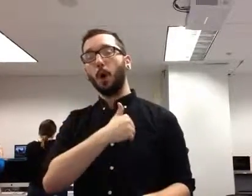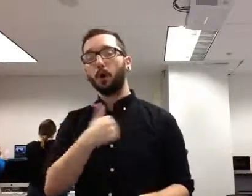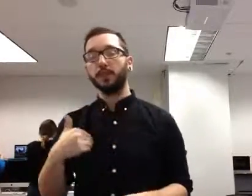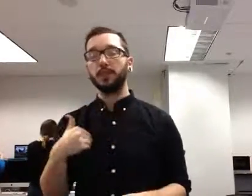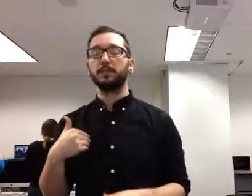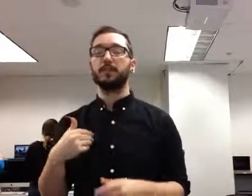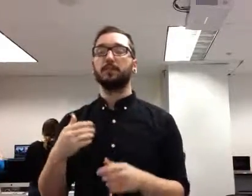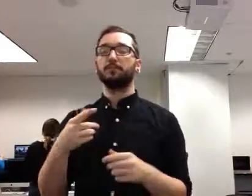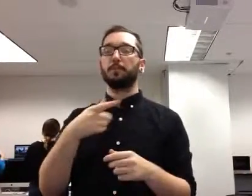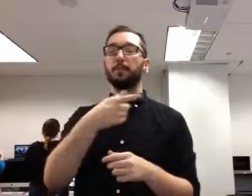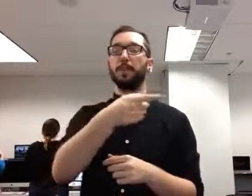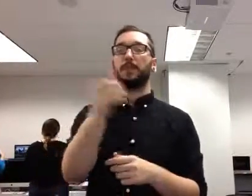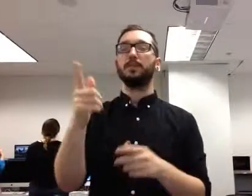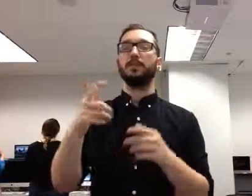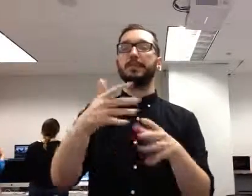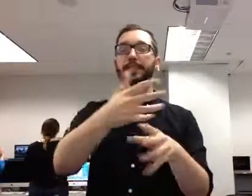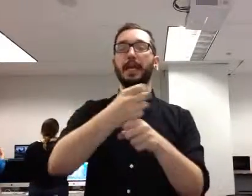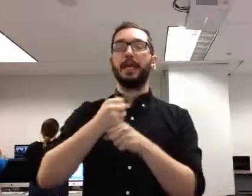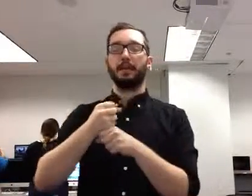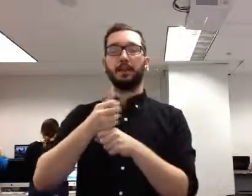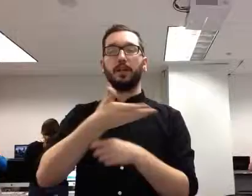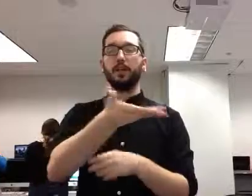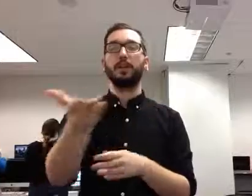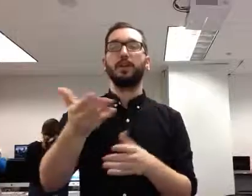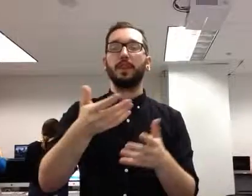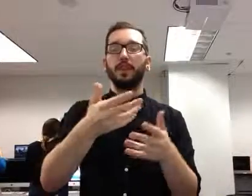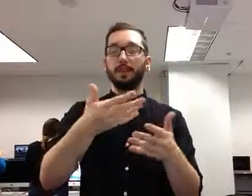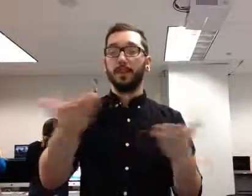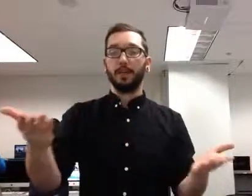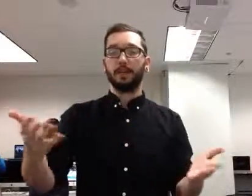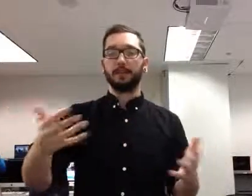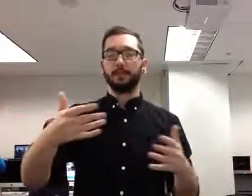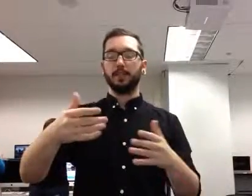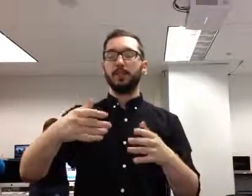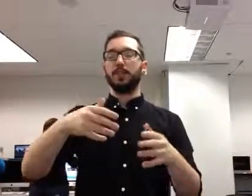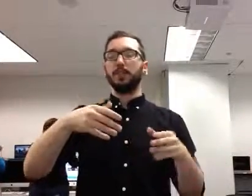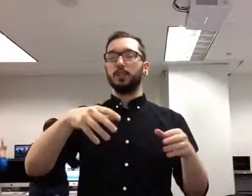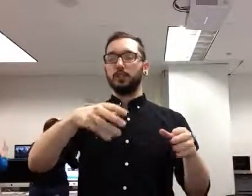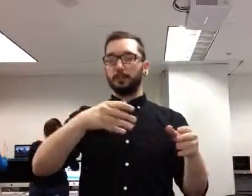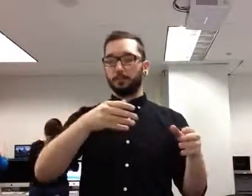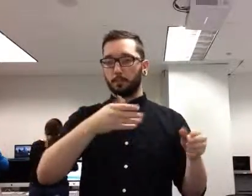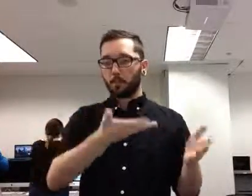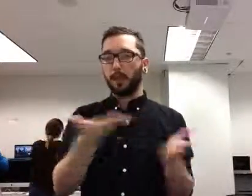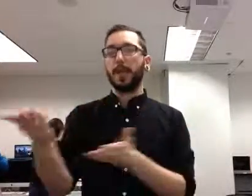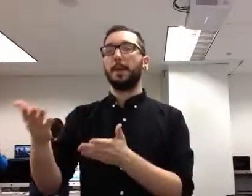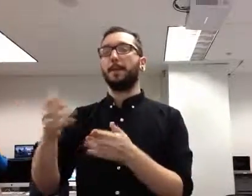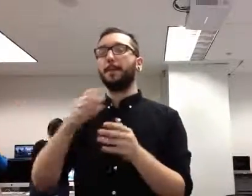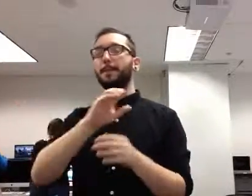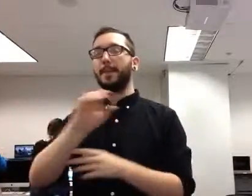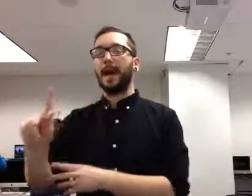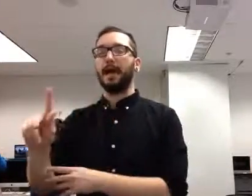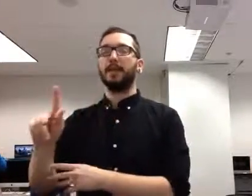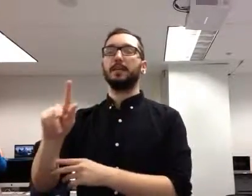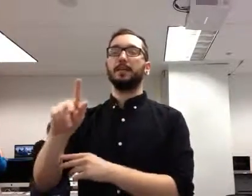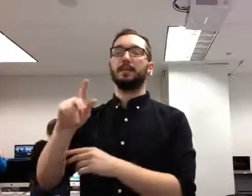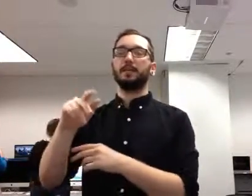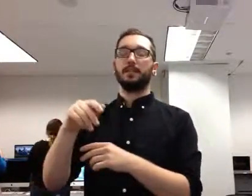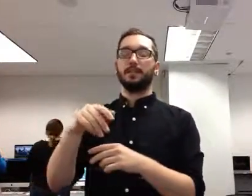trains and shipped it back and started their own factories. So they shredded eastern Germany and eastern Europe.